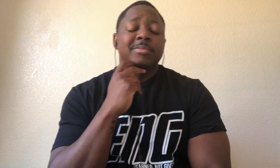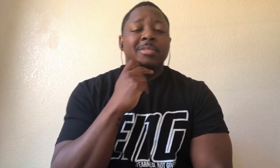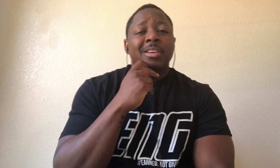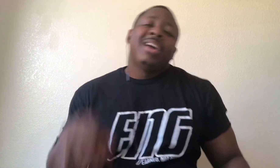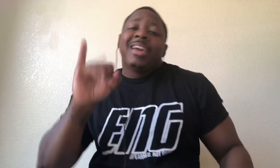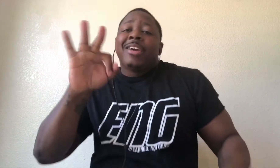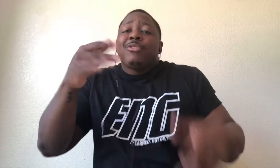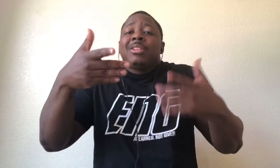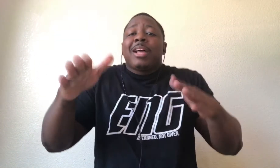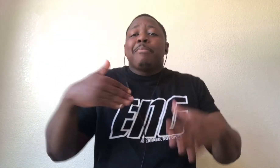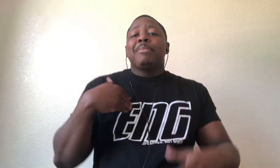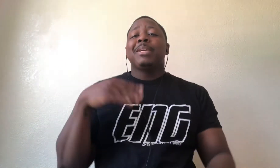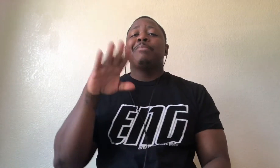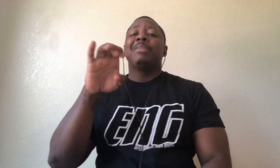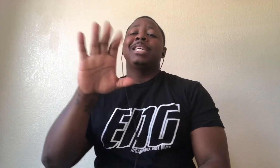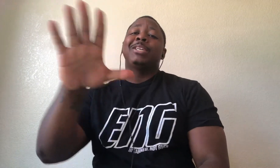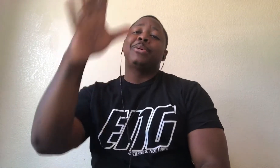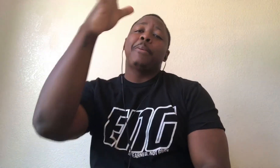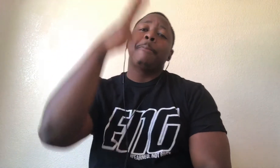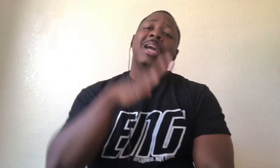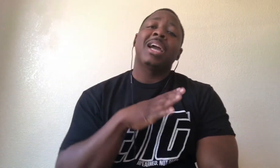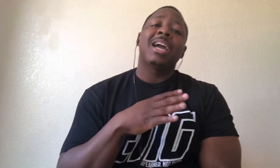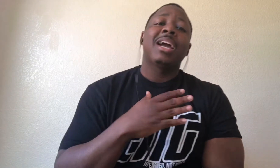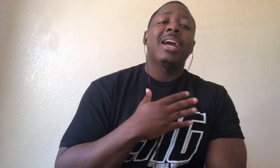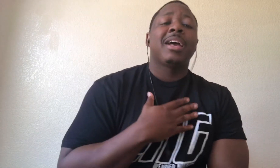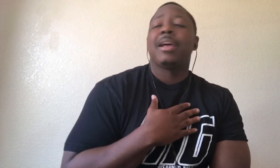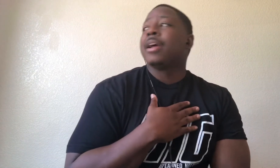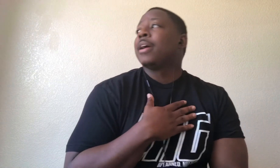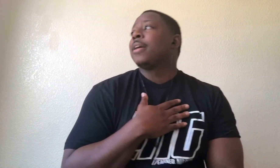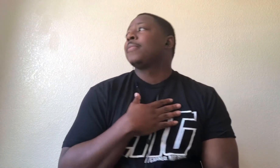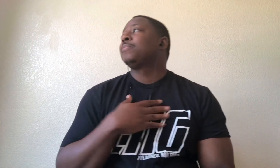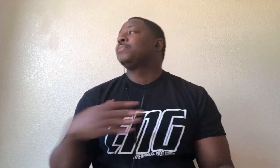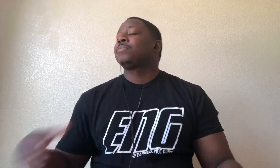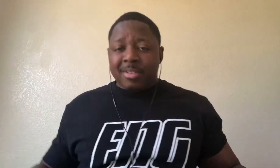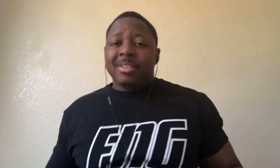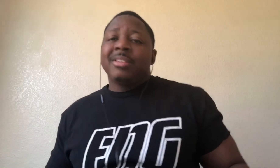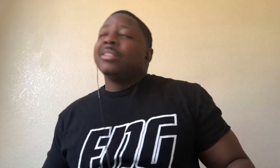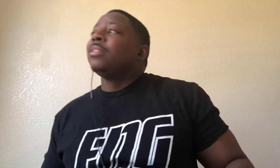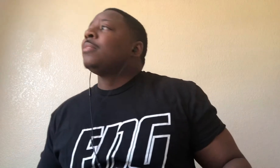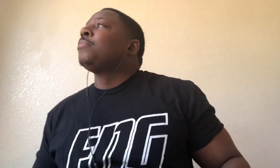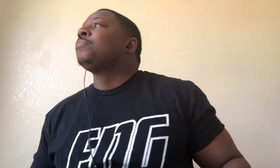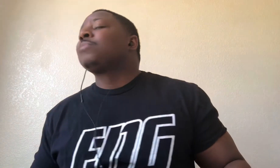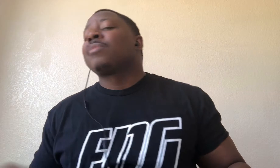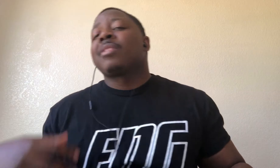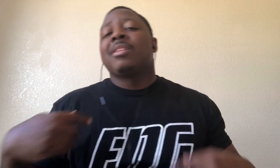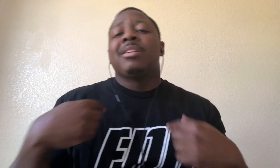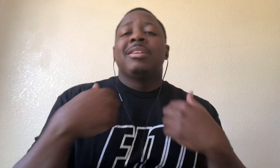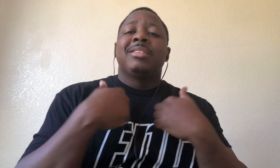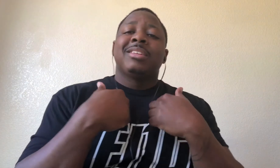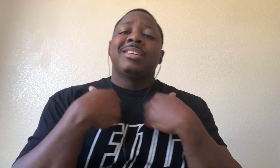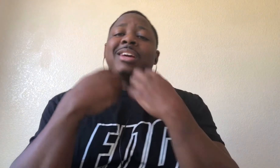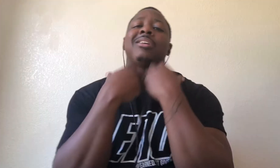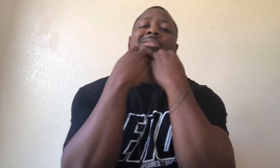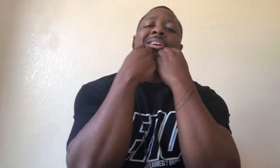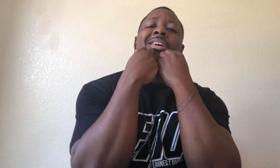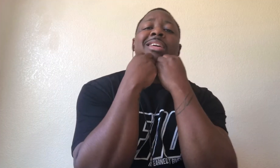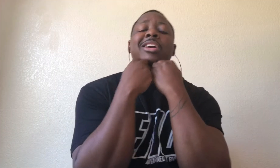And if you let me be your man Then I'll take